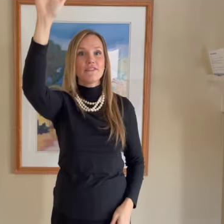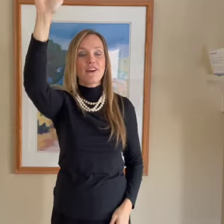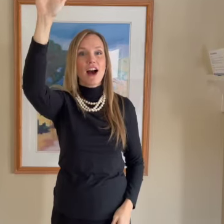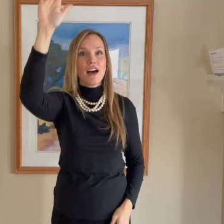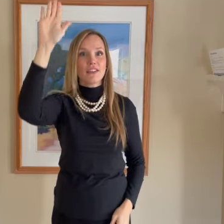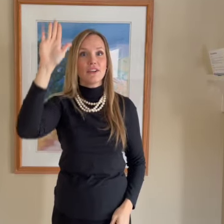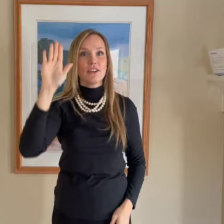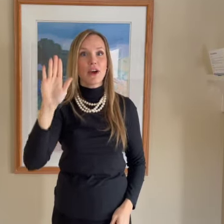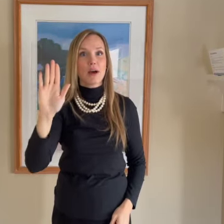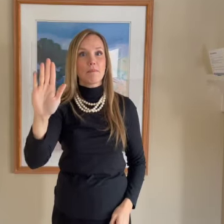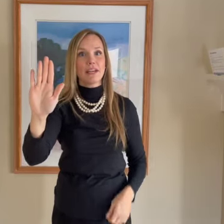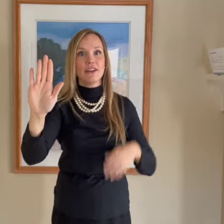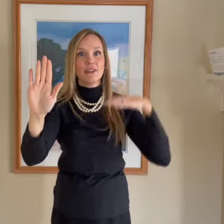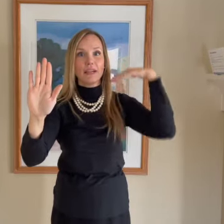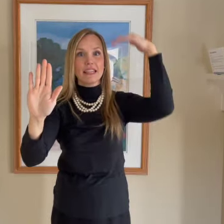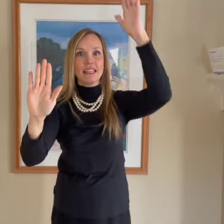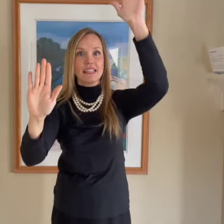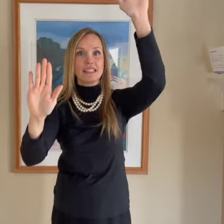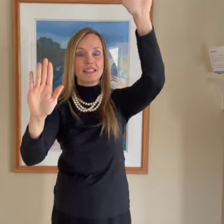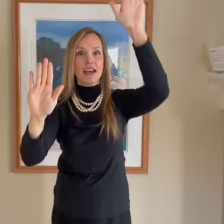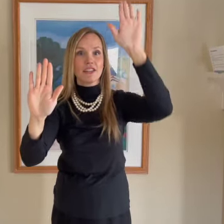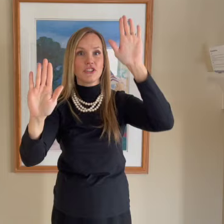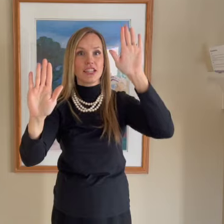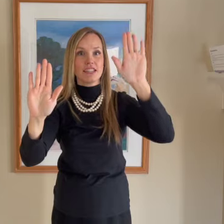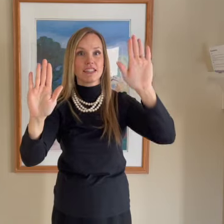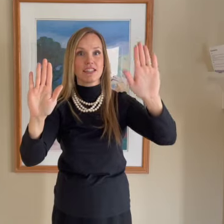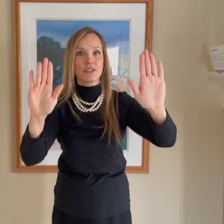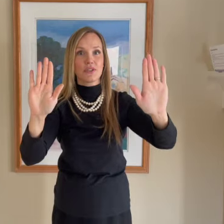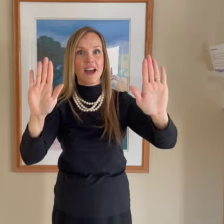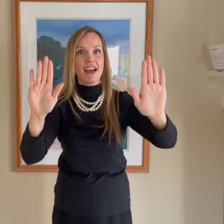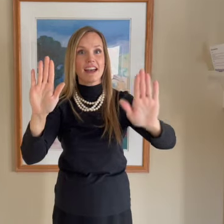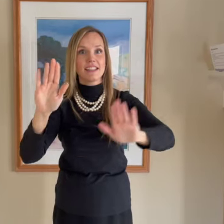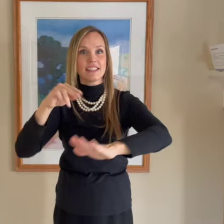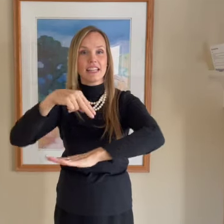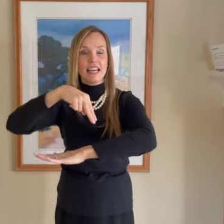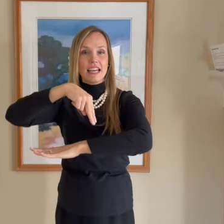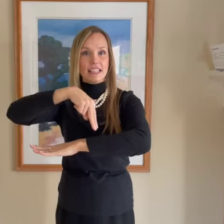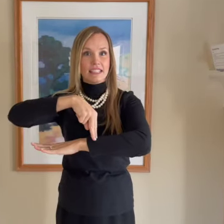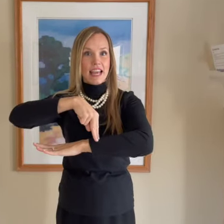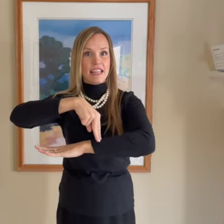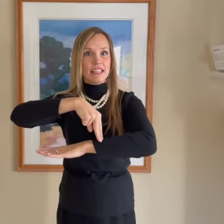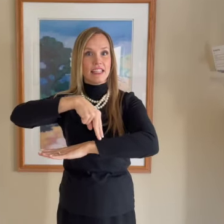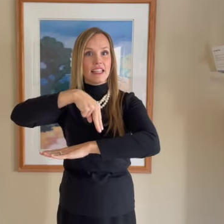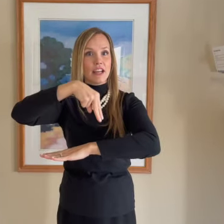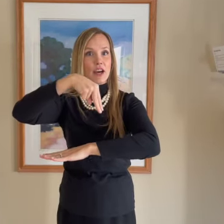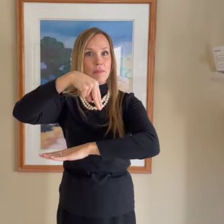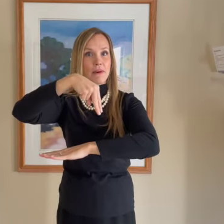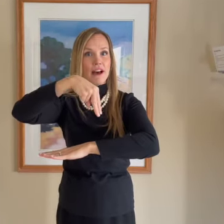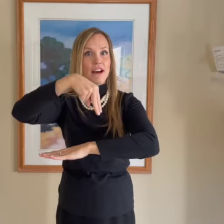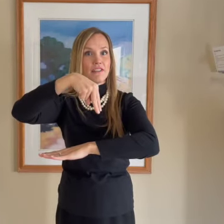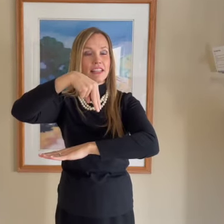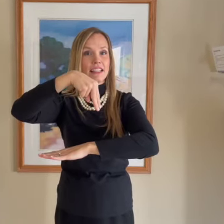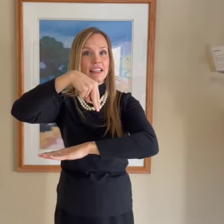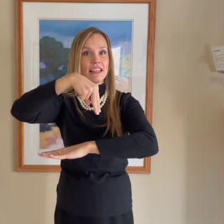Father appeared with his son, Jesus Christ. Standing above in the